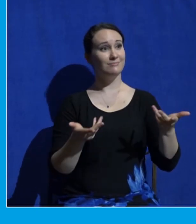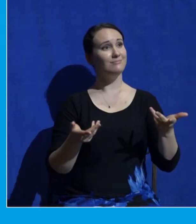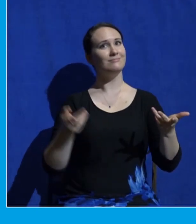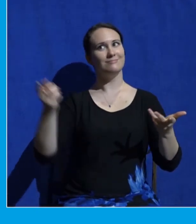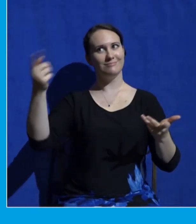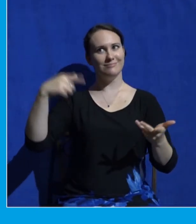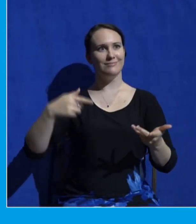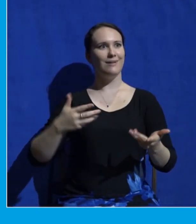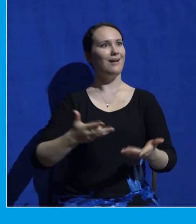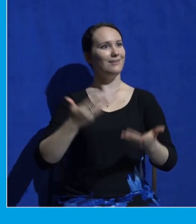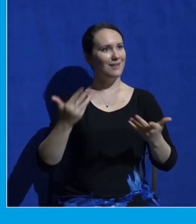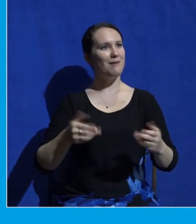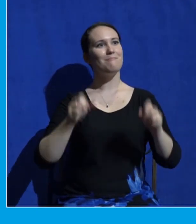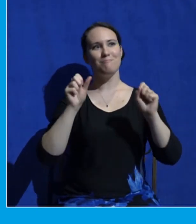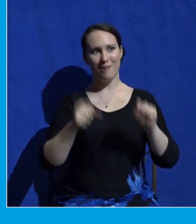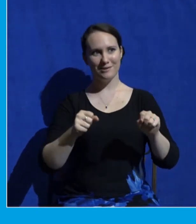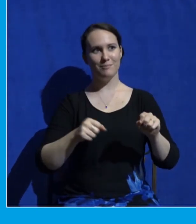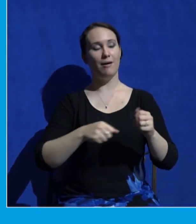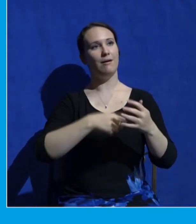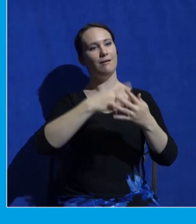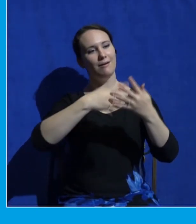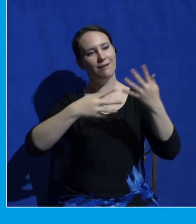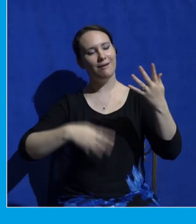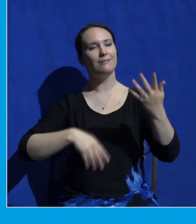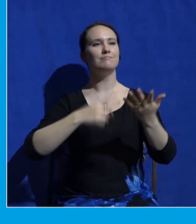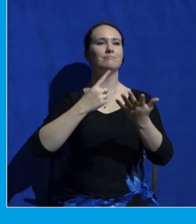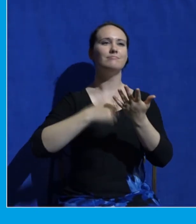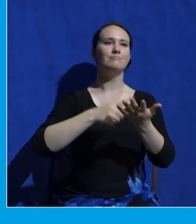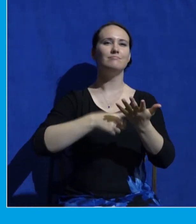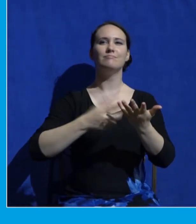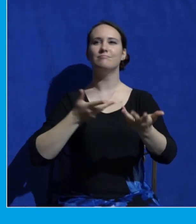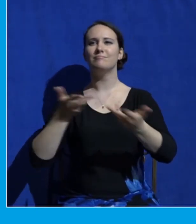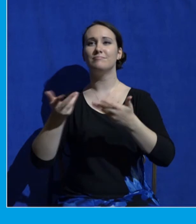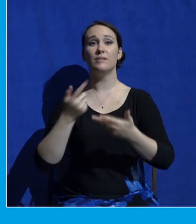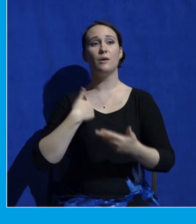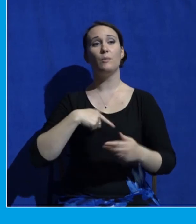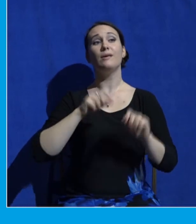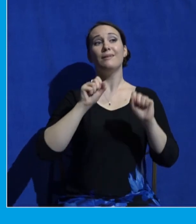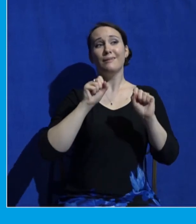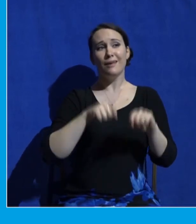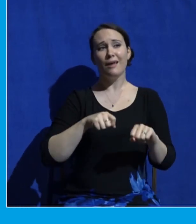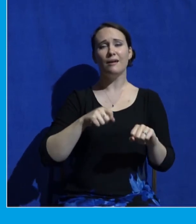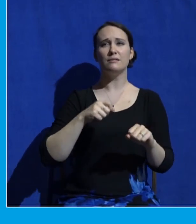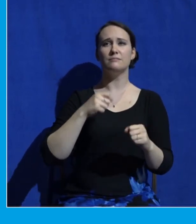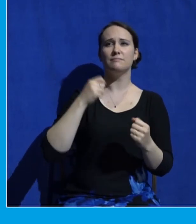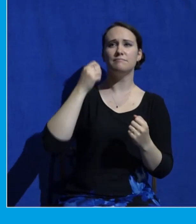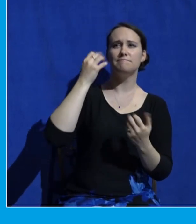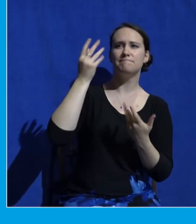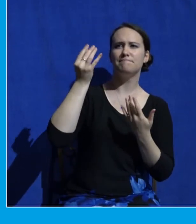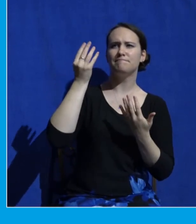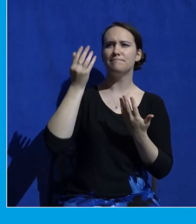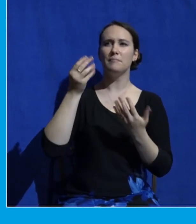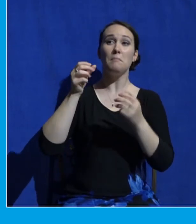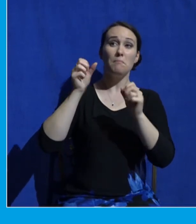talk about. And we could speculate what it might be, but the good news is the Bible actually tells us.